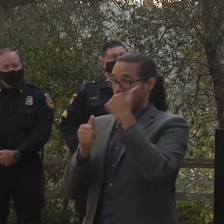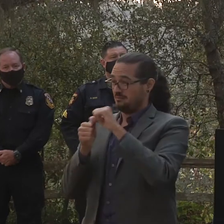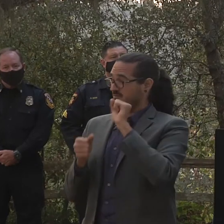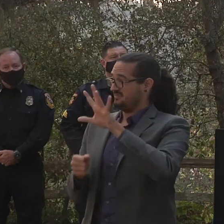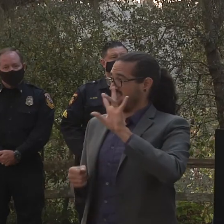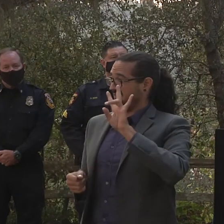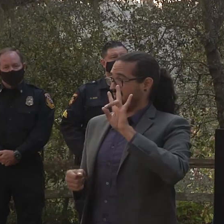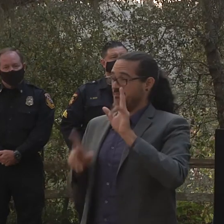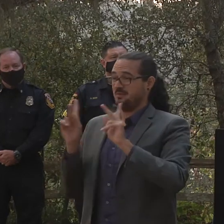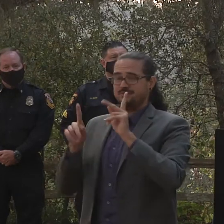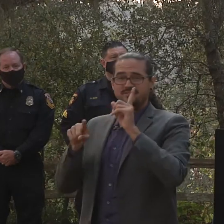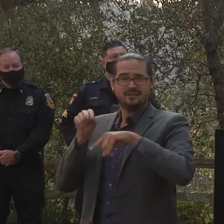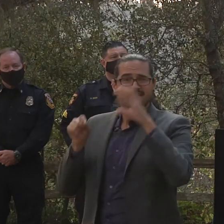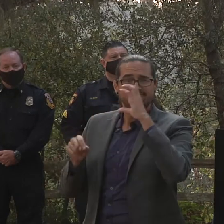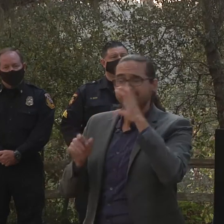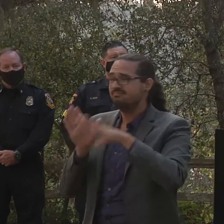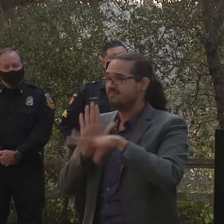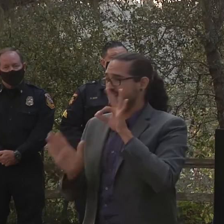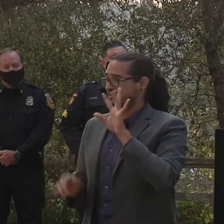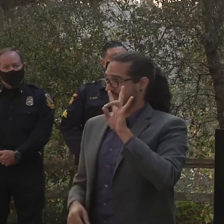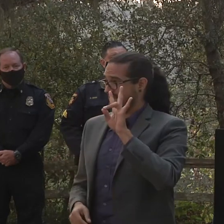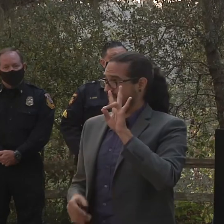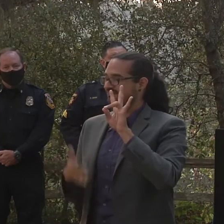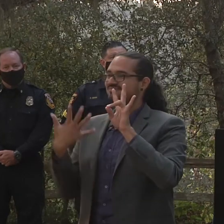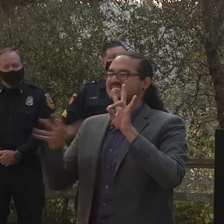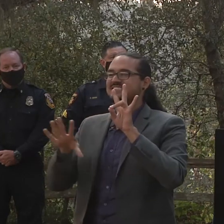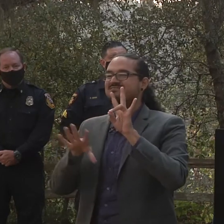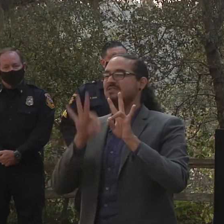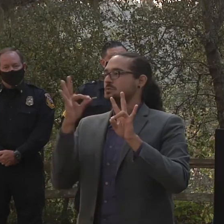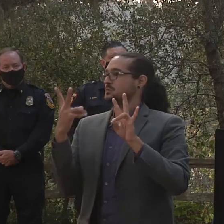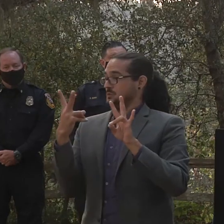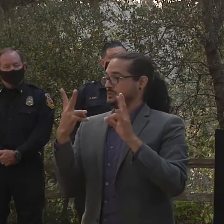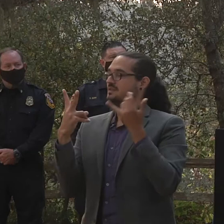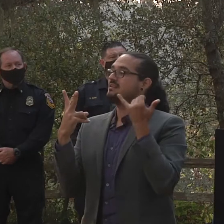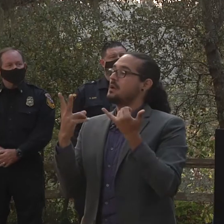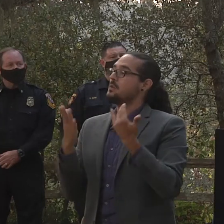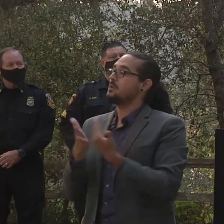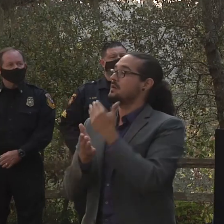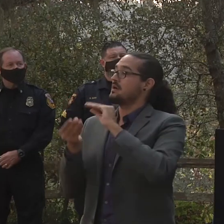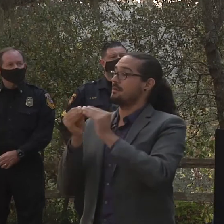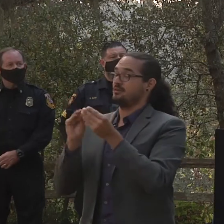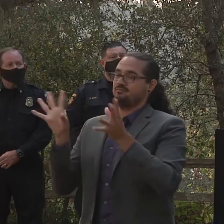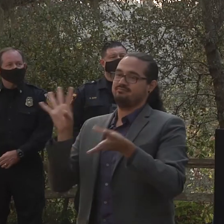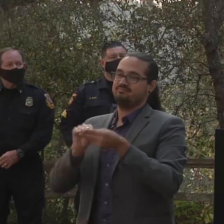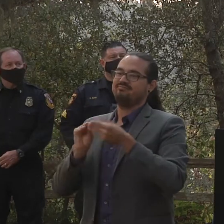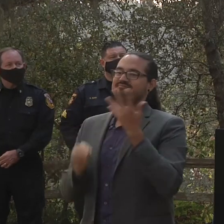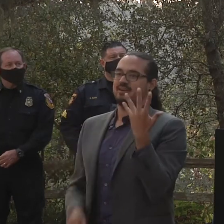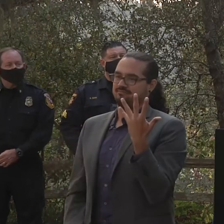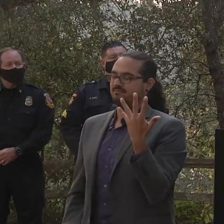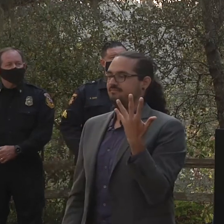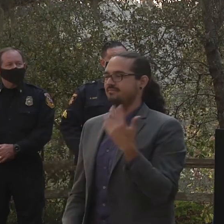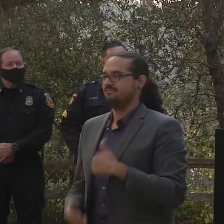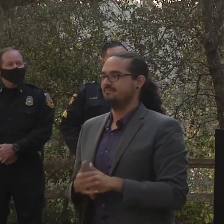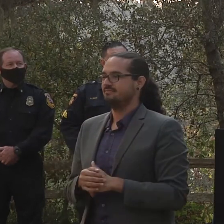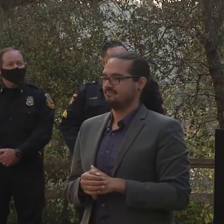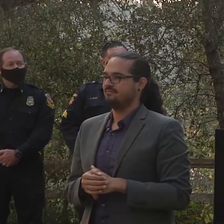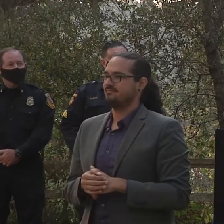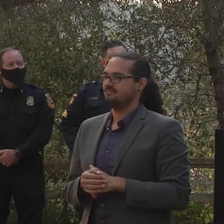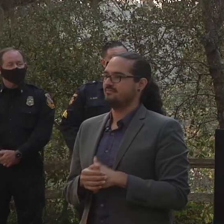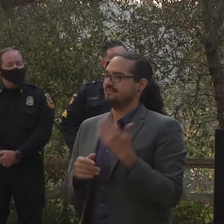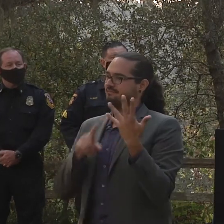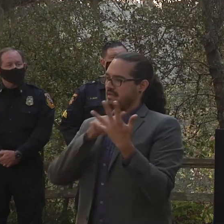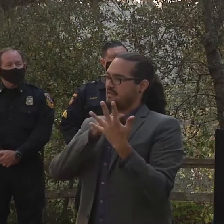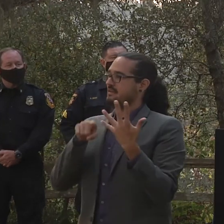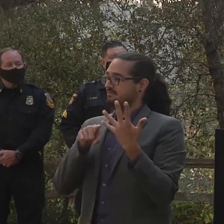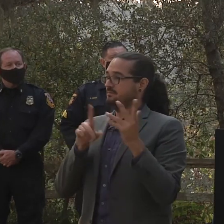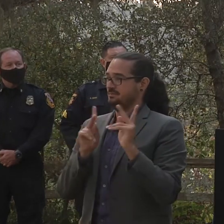cases. Today we were able to locate two of those folks, so now we're down to five. So five missing people total. There's three of those